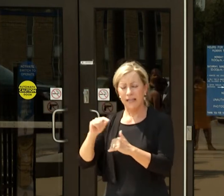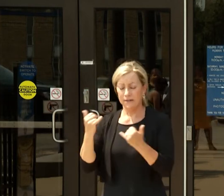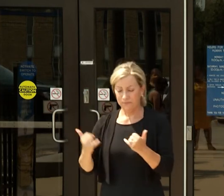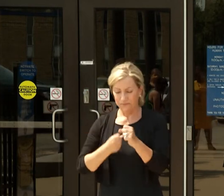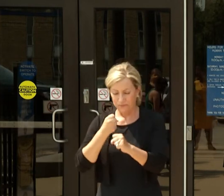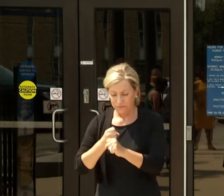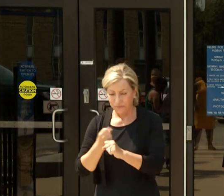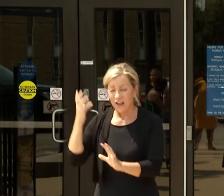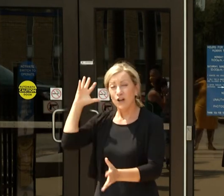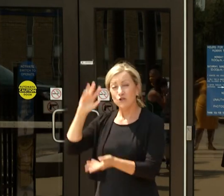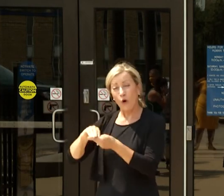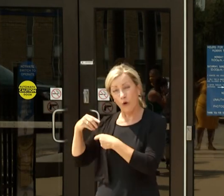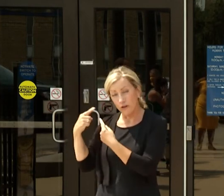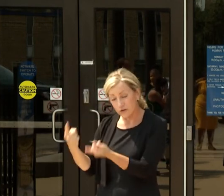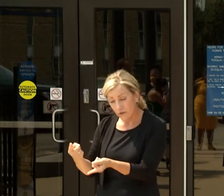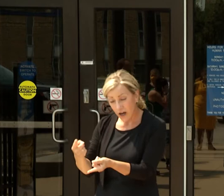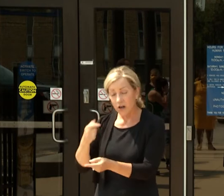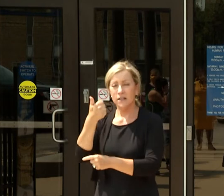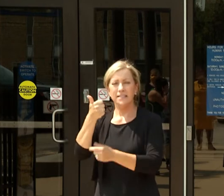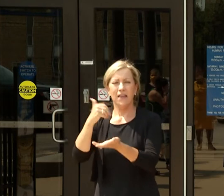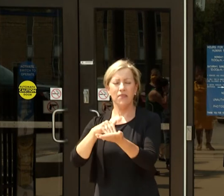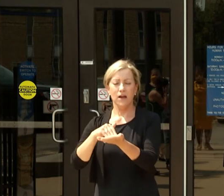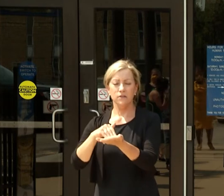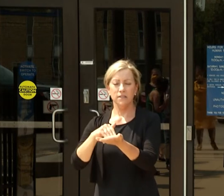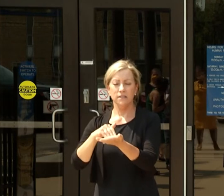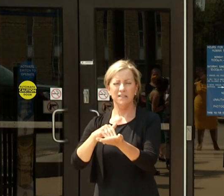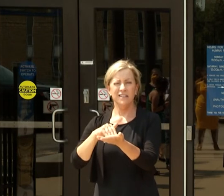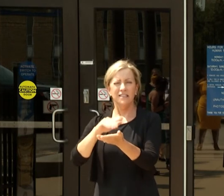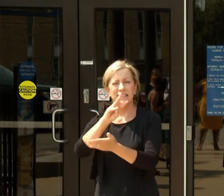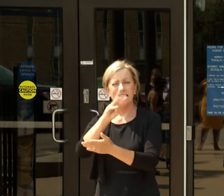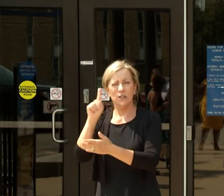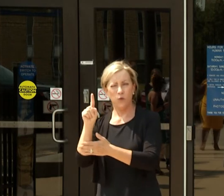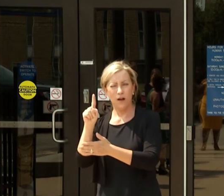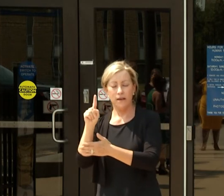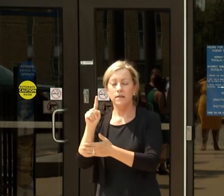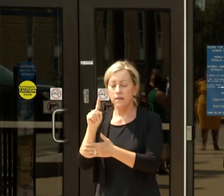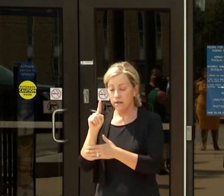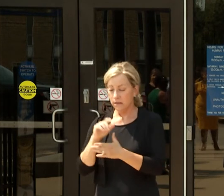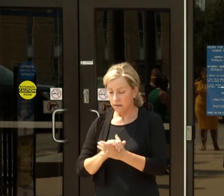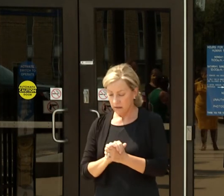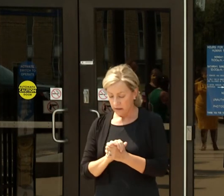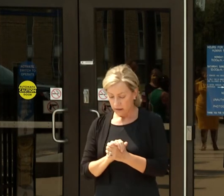Total cases so far, 10,061, that is